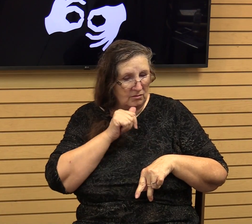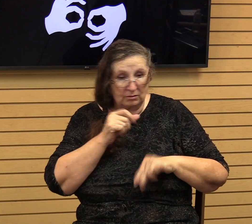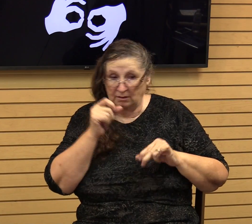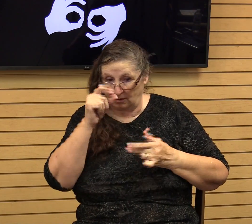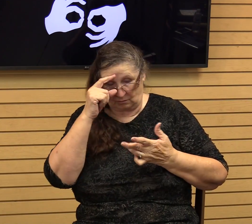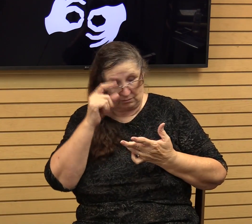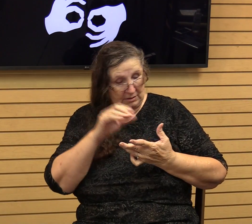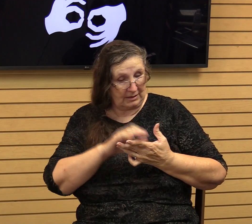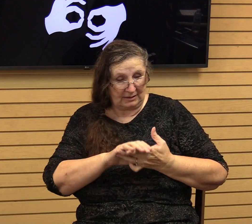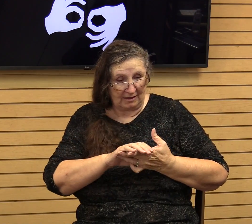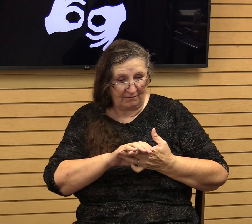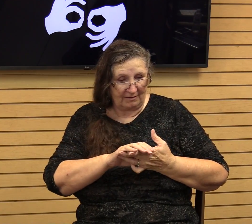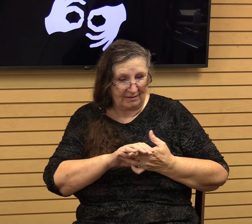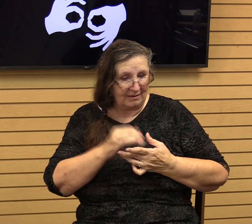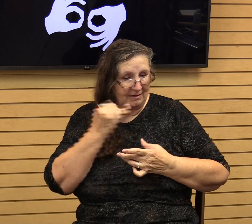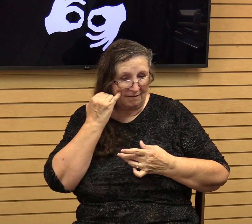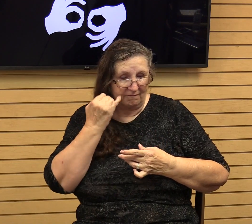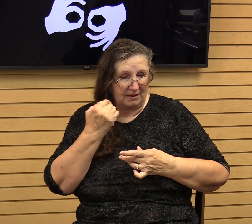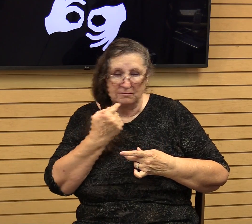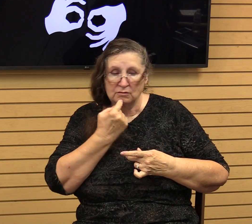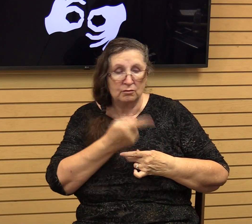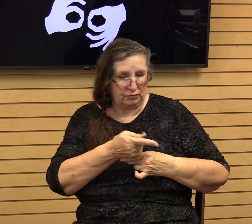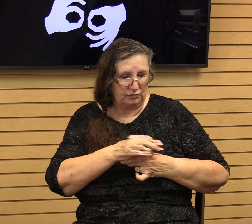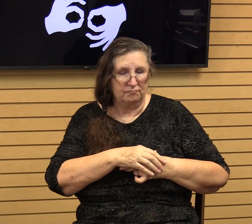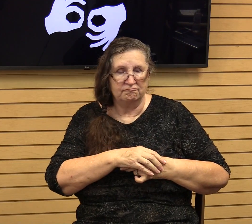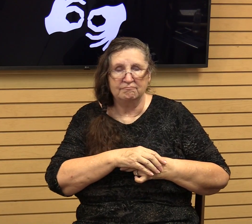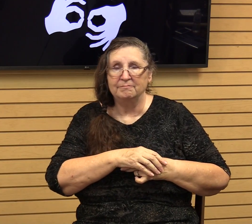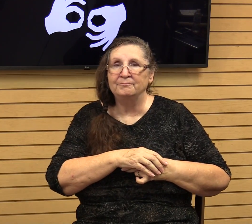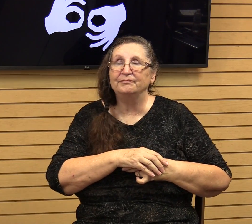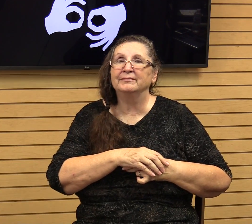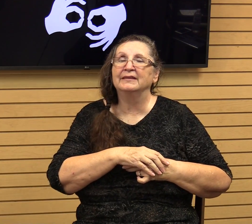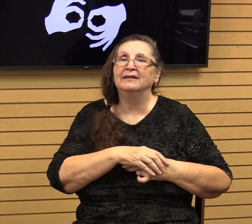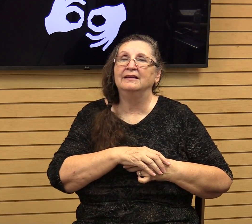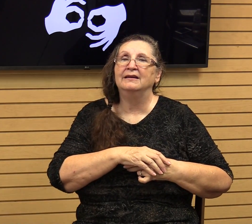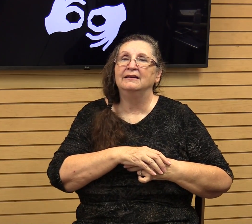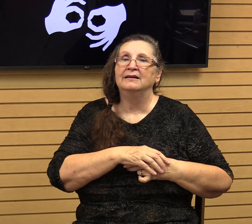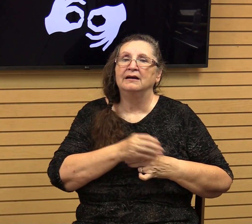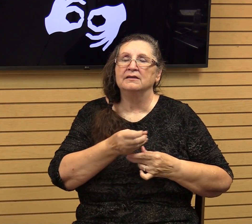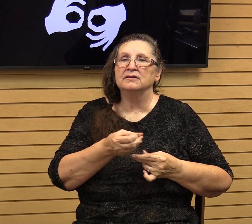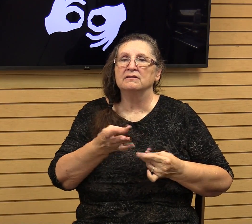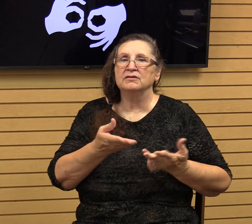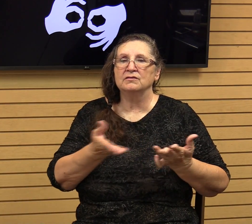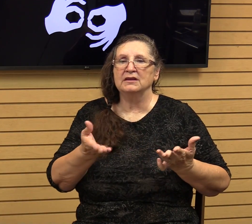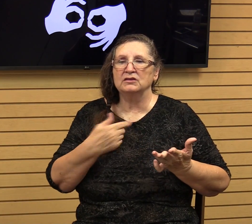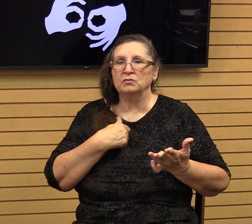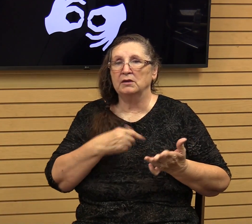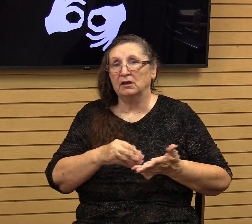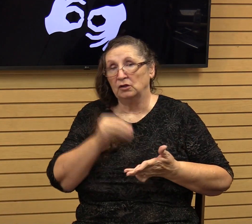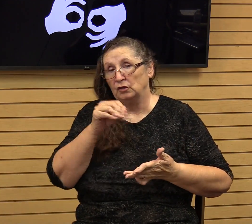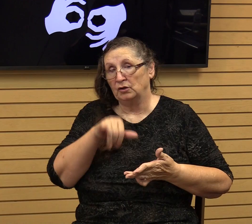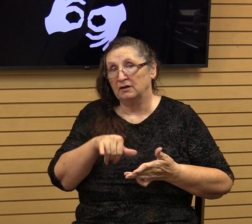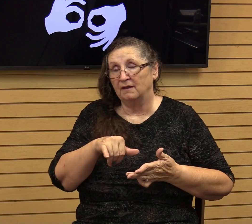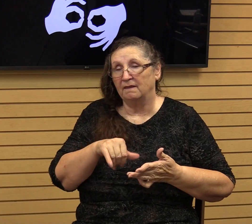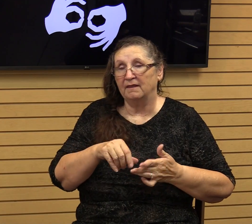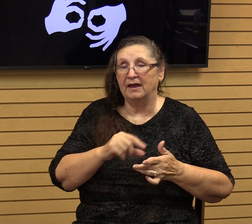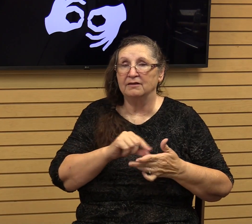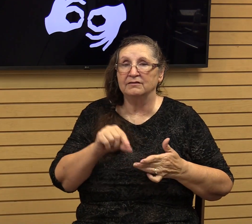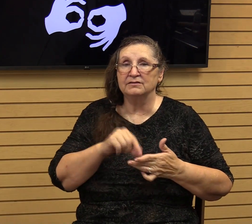though it were told to you. Now, there's a few things we can learn in that verse. The first is that God